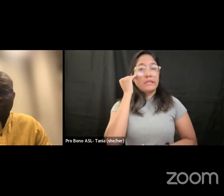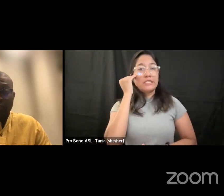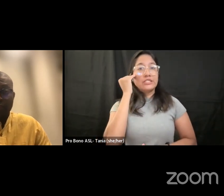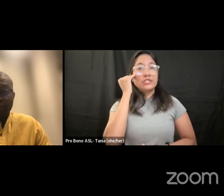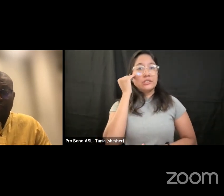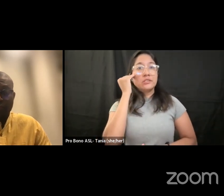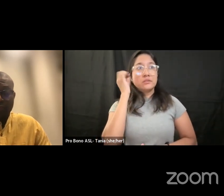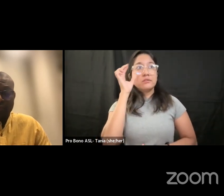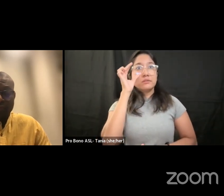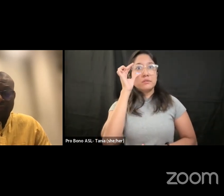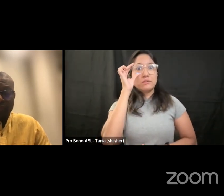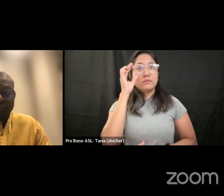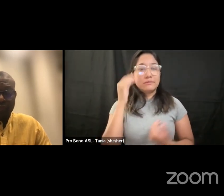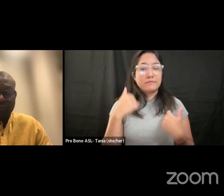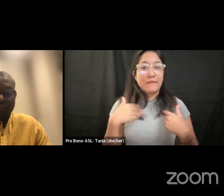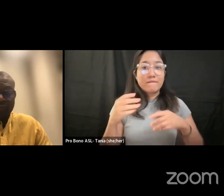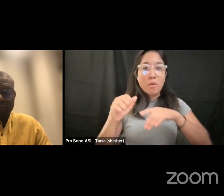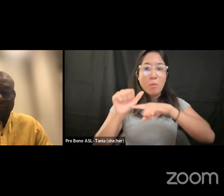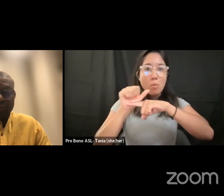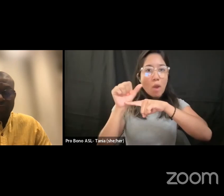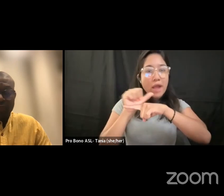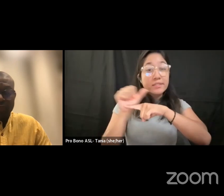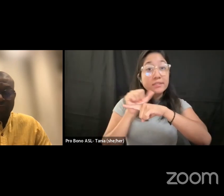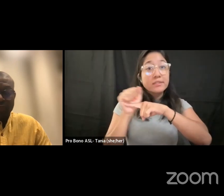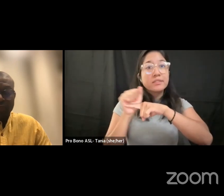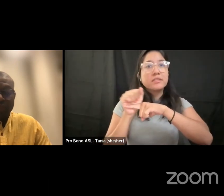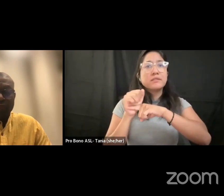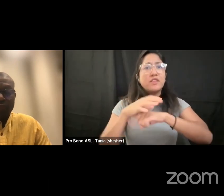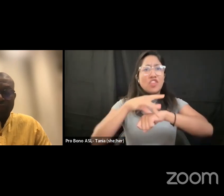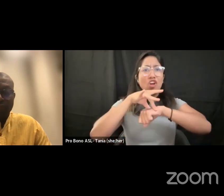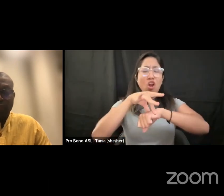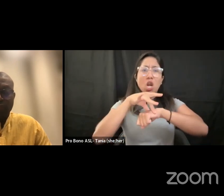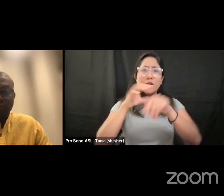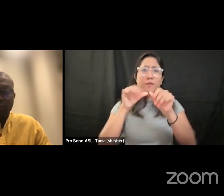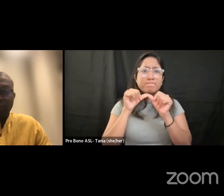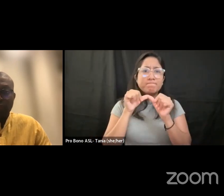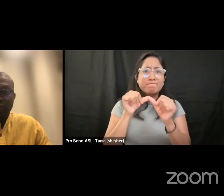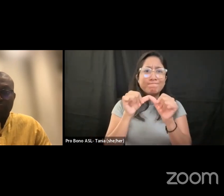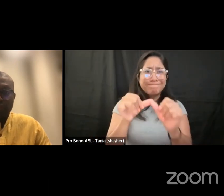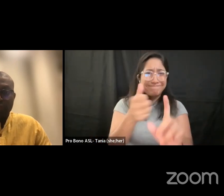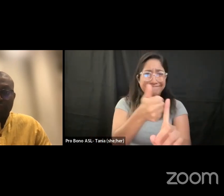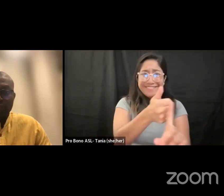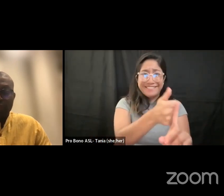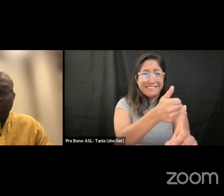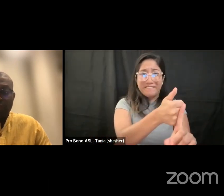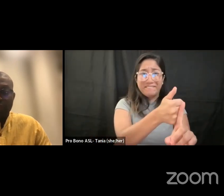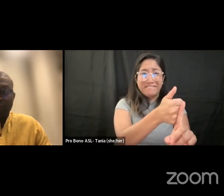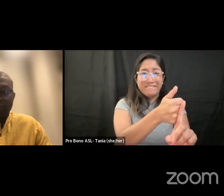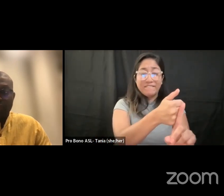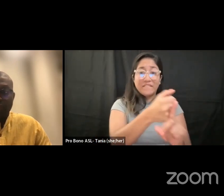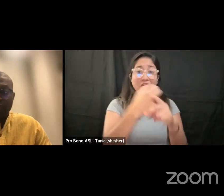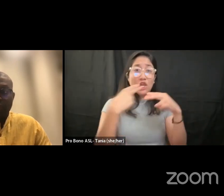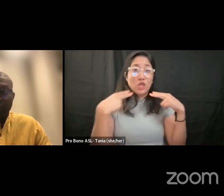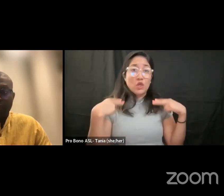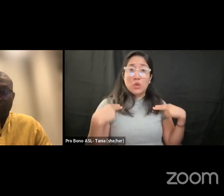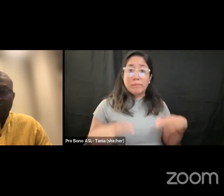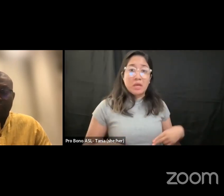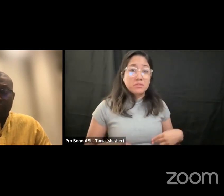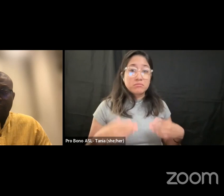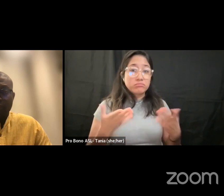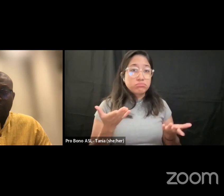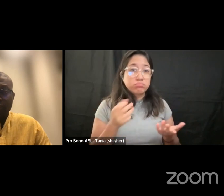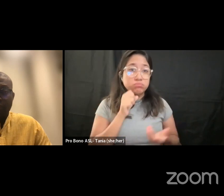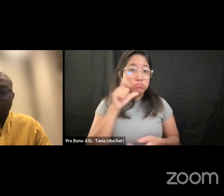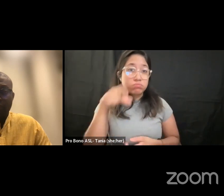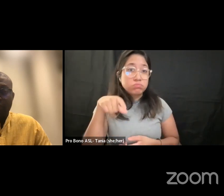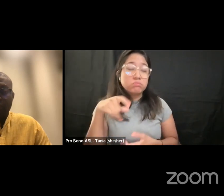practices or the earth sustaining itself where humans have been grossly affected it